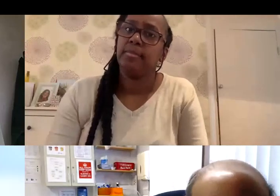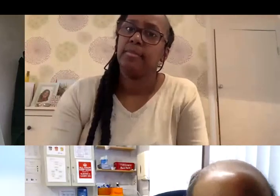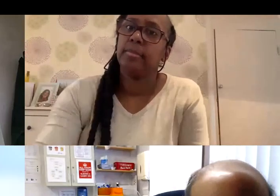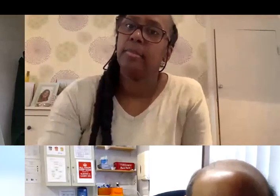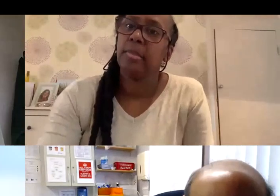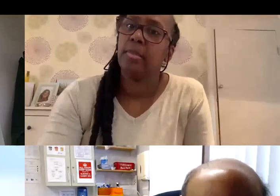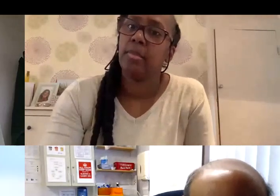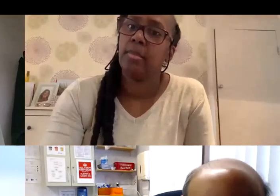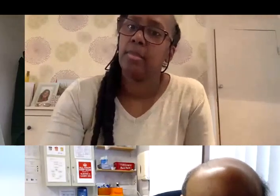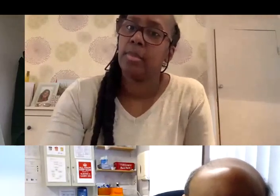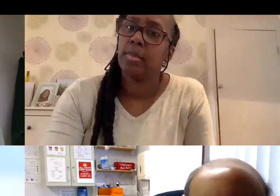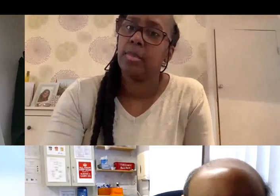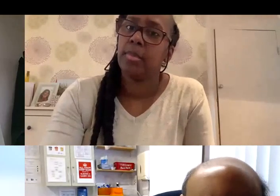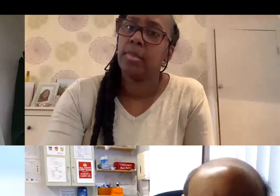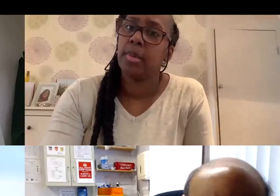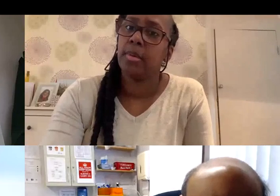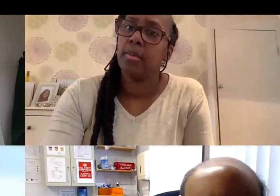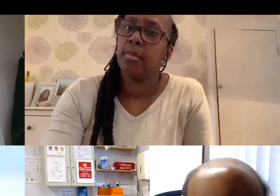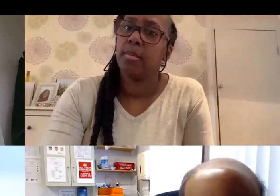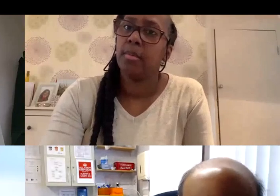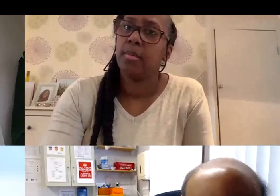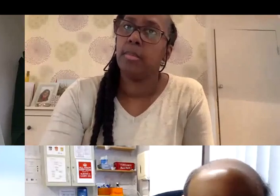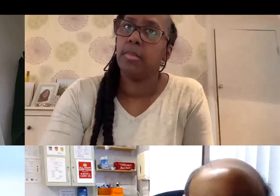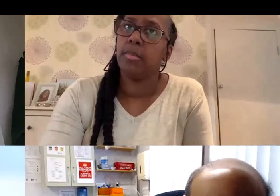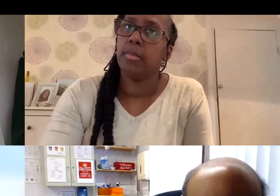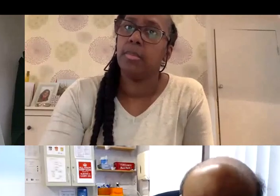If you just want to unmute yourself, then we can draw to a close.